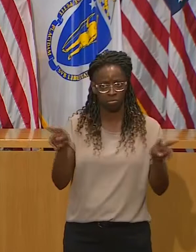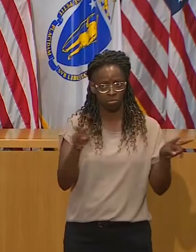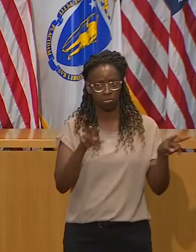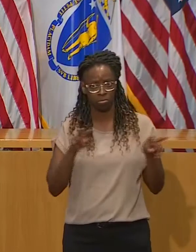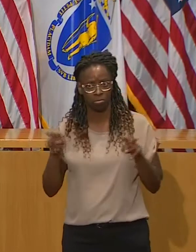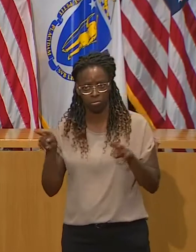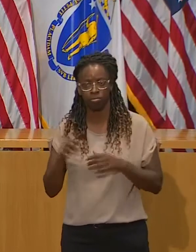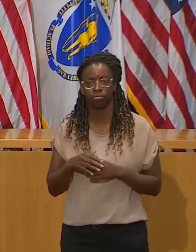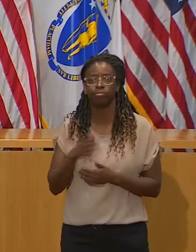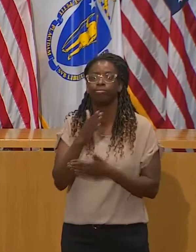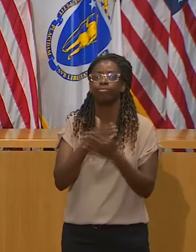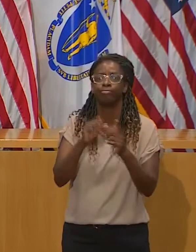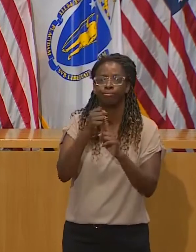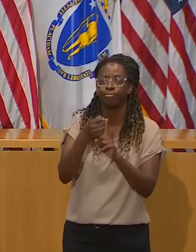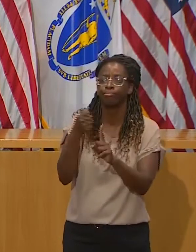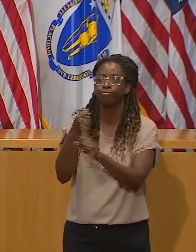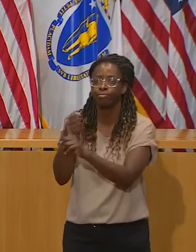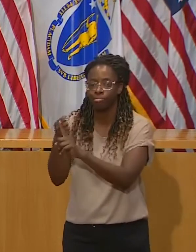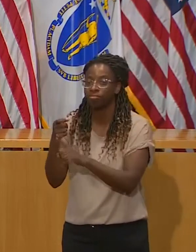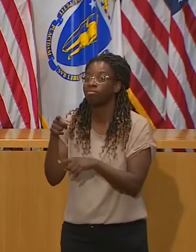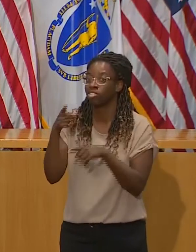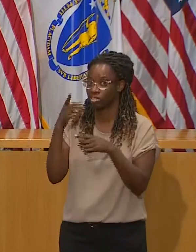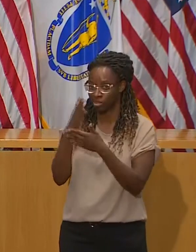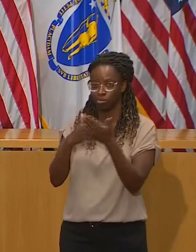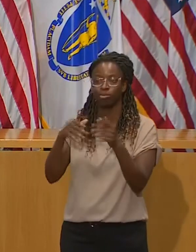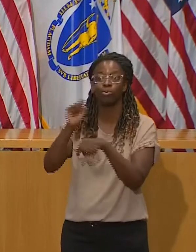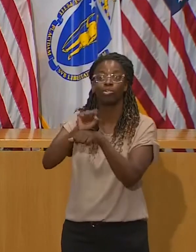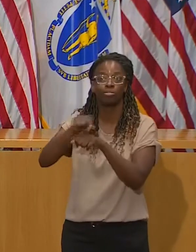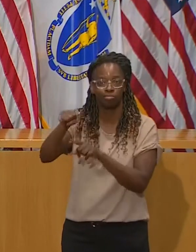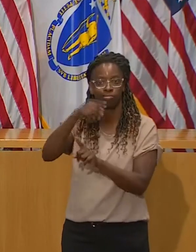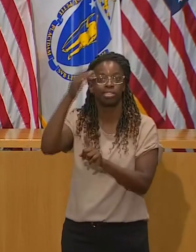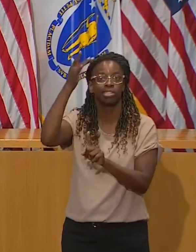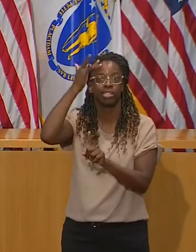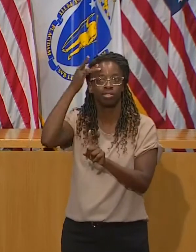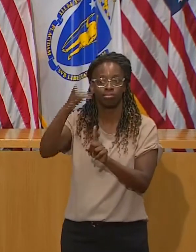relate to work, it is not it does not show up as the big driver.